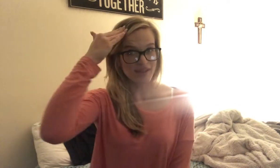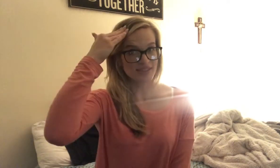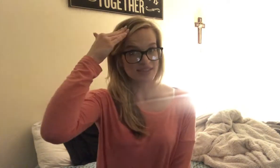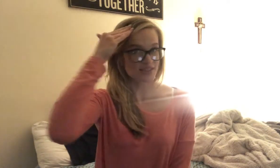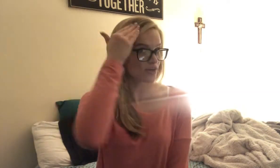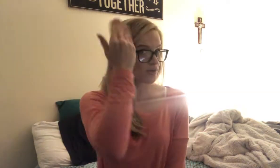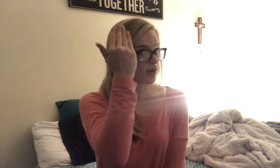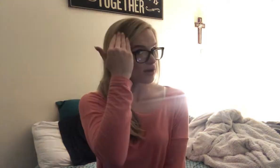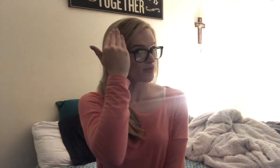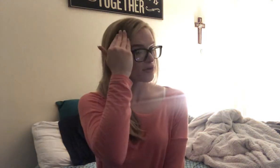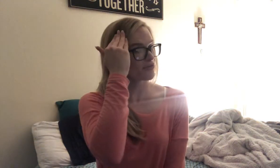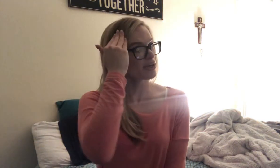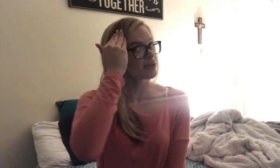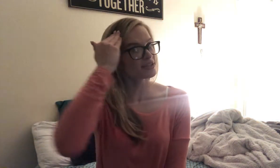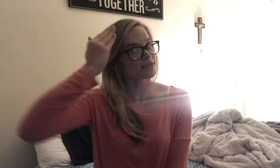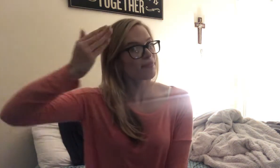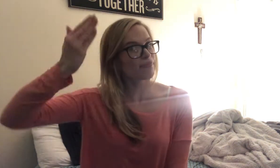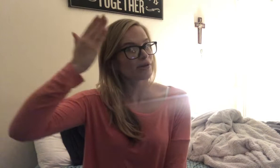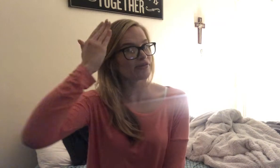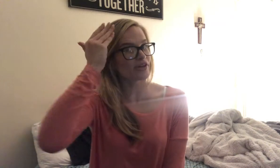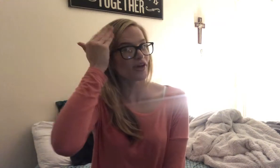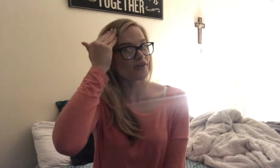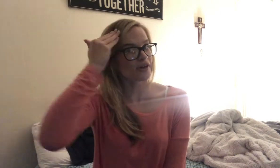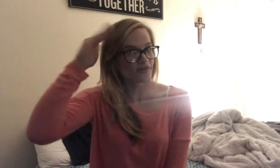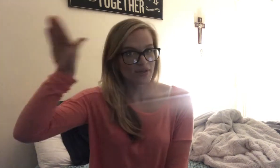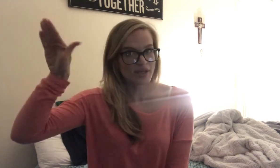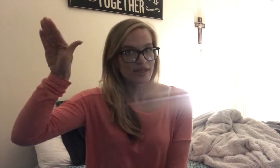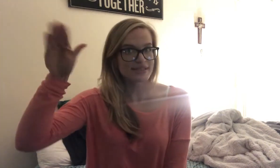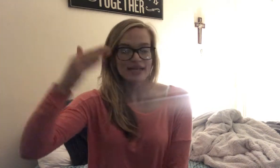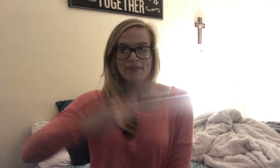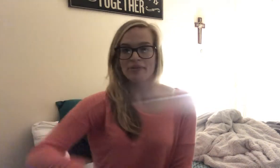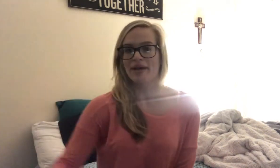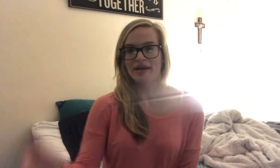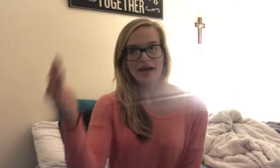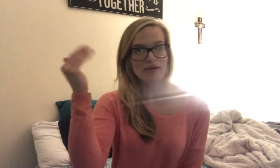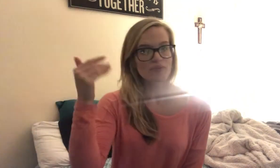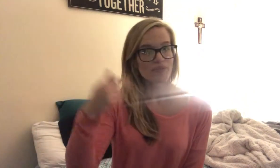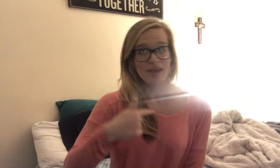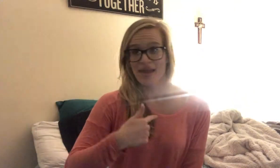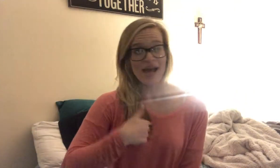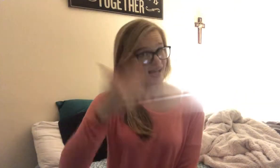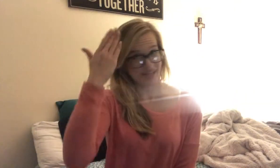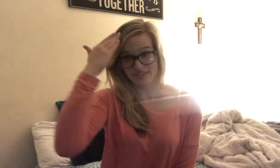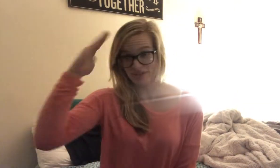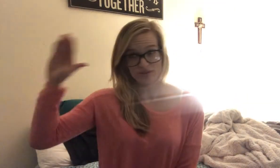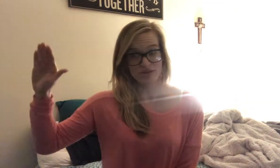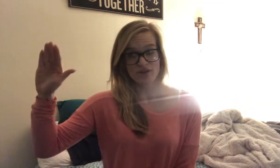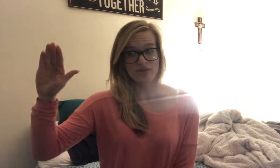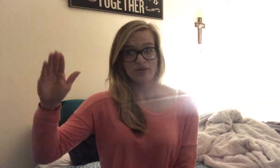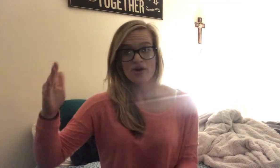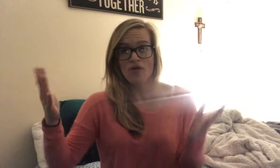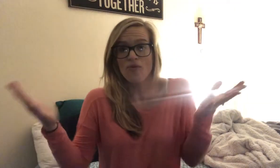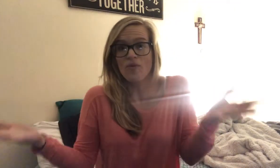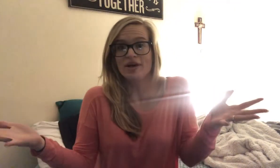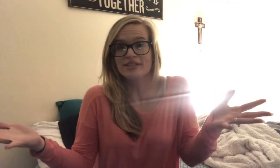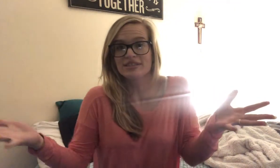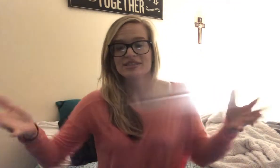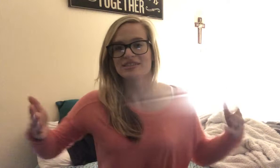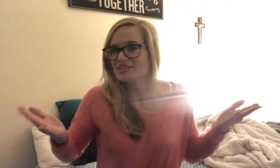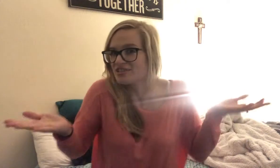This is no, all four fingers, but if you don't know, tap it back out. I don't know what, just your